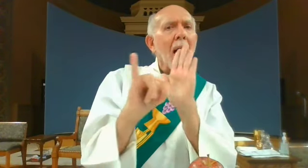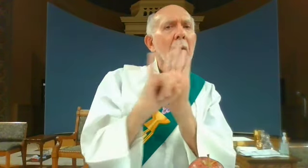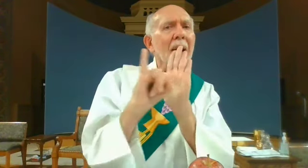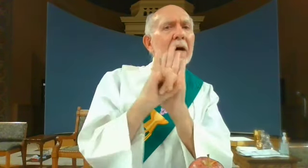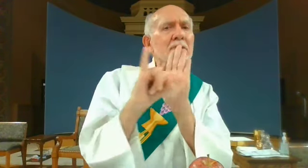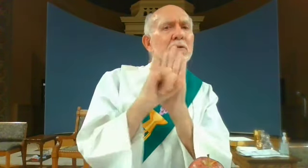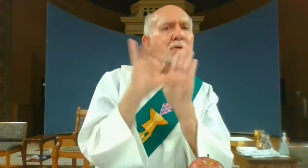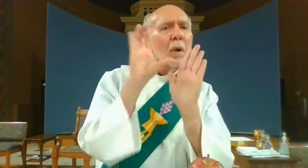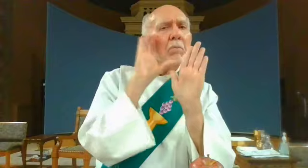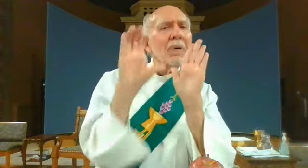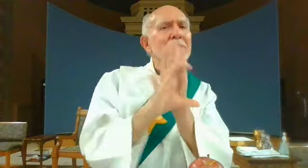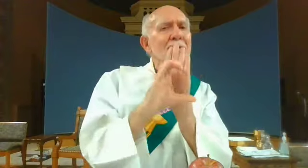they use that imagery